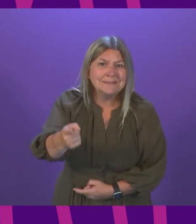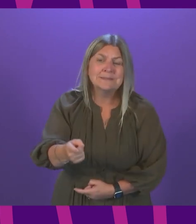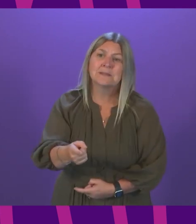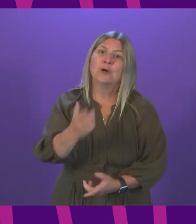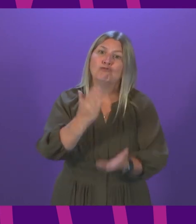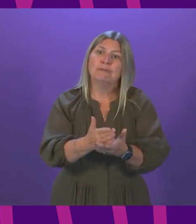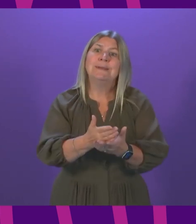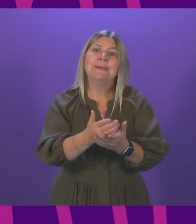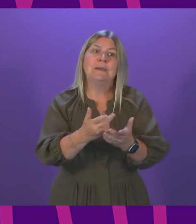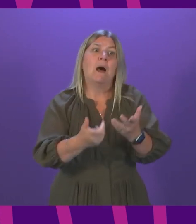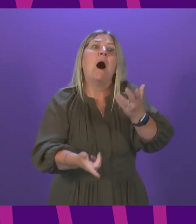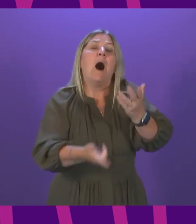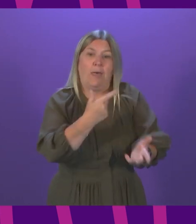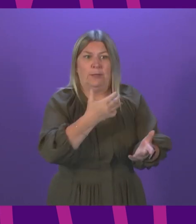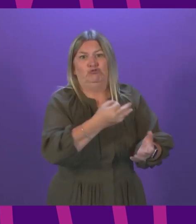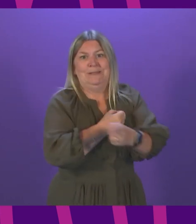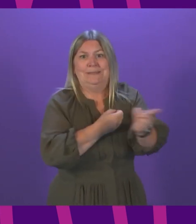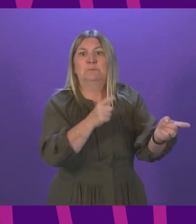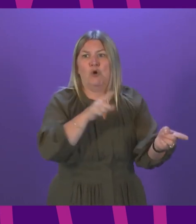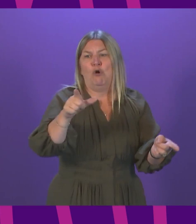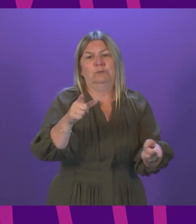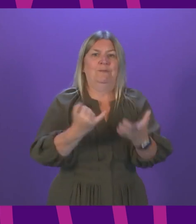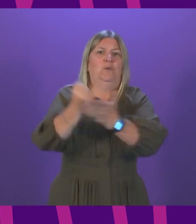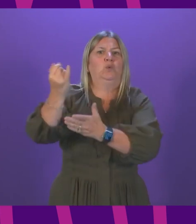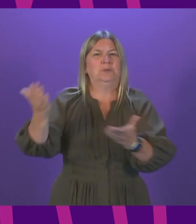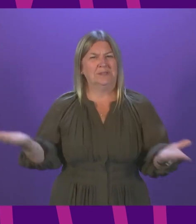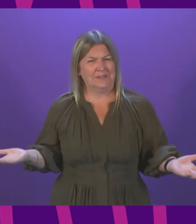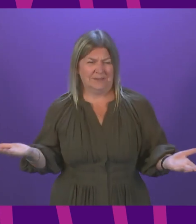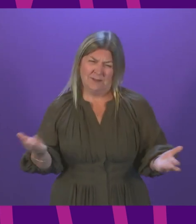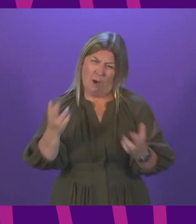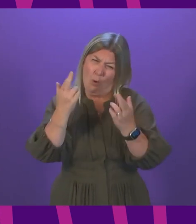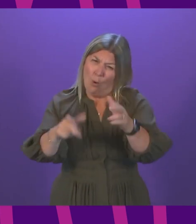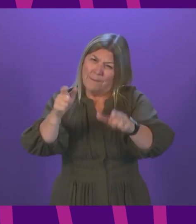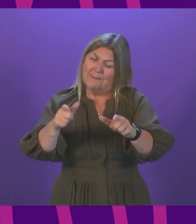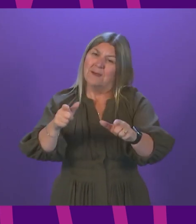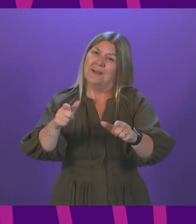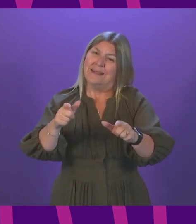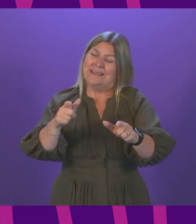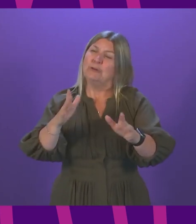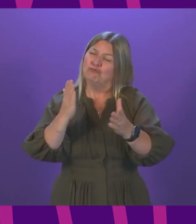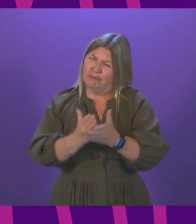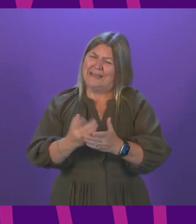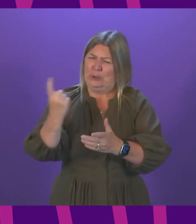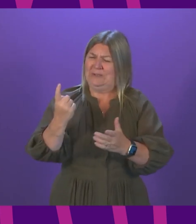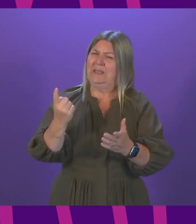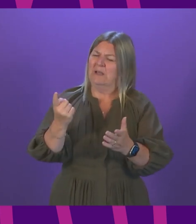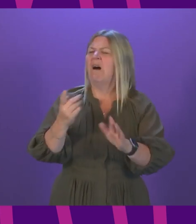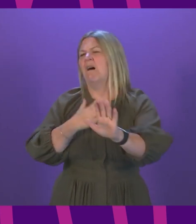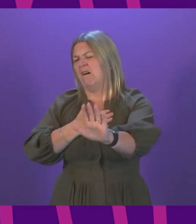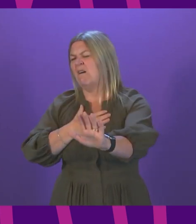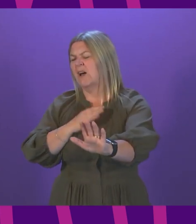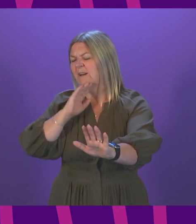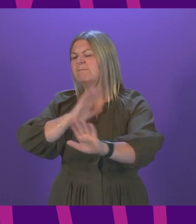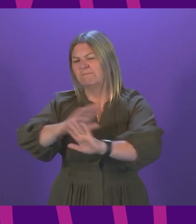and the country as a whole at risk. I hope anybody in that category will think long and hard about the great disservice they are doing everybody